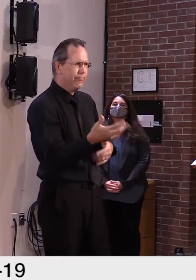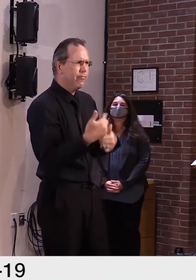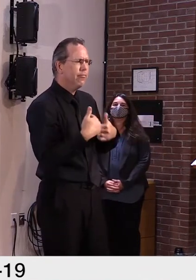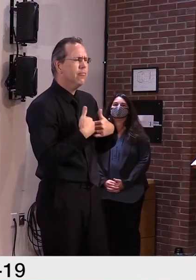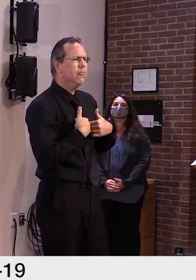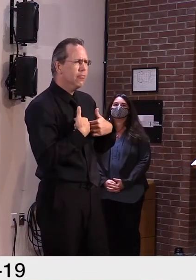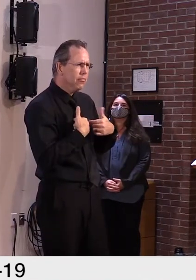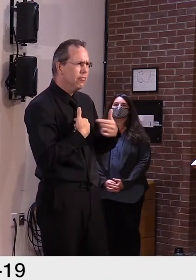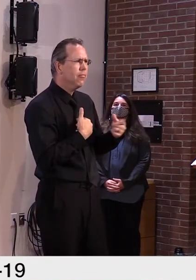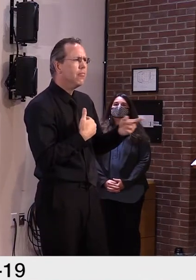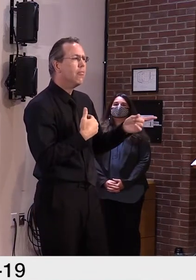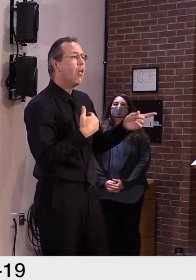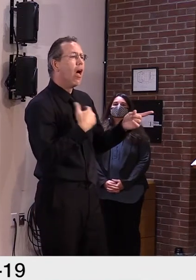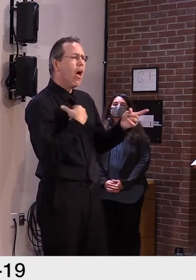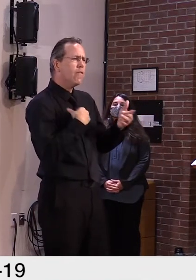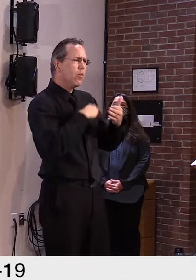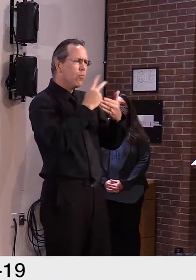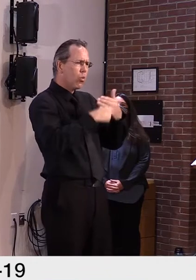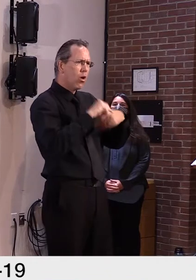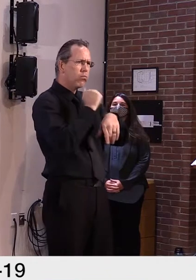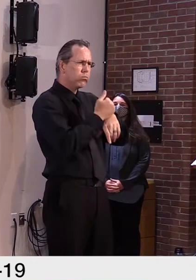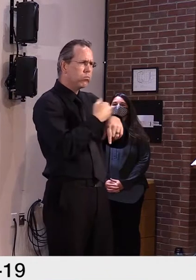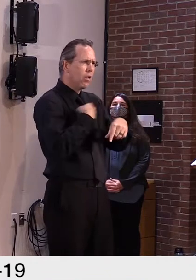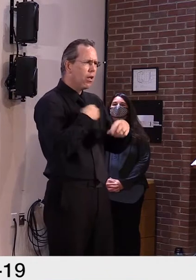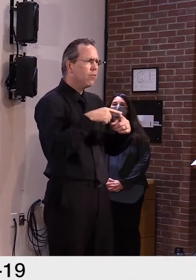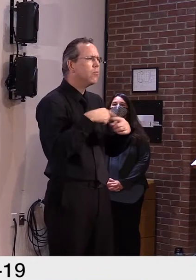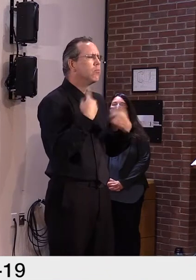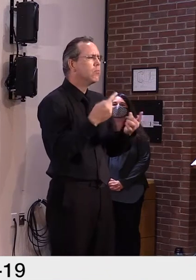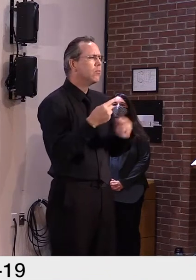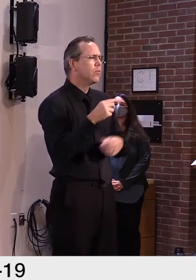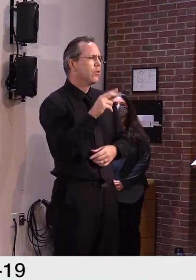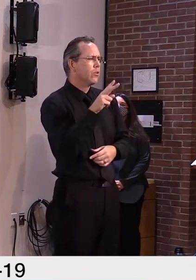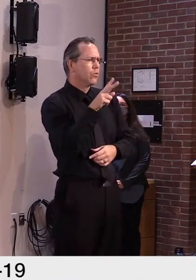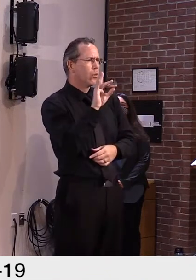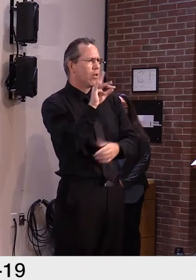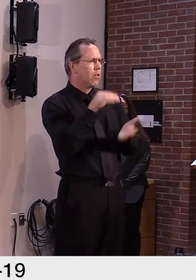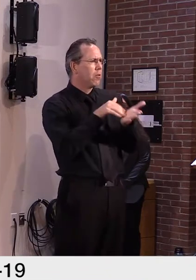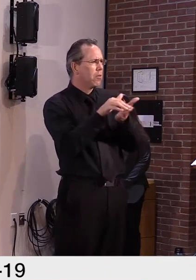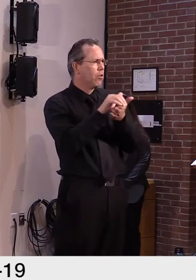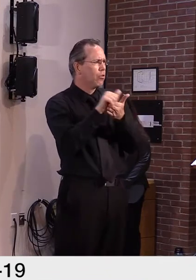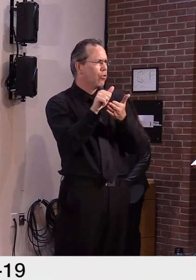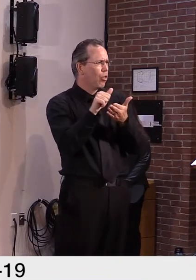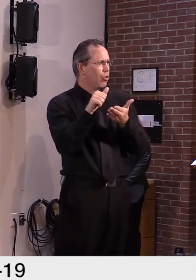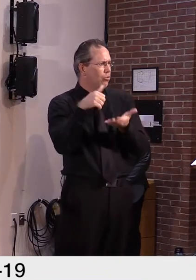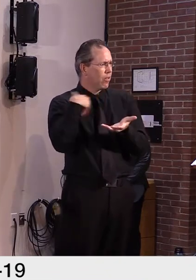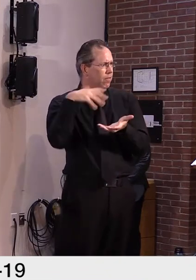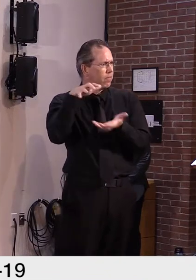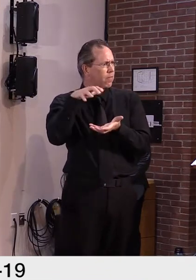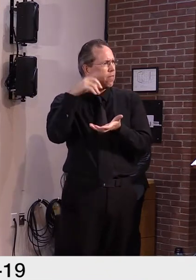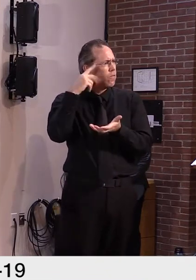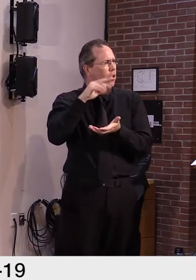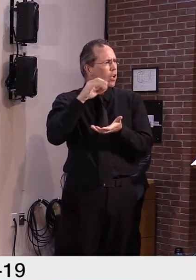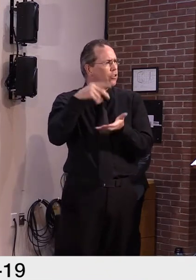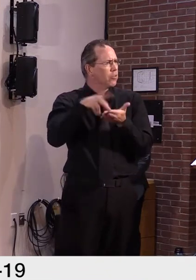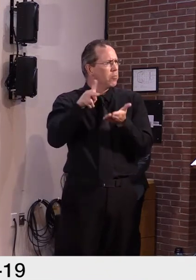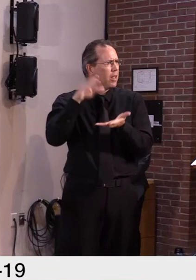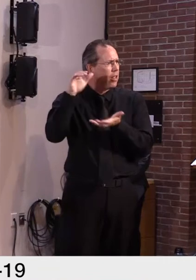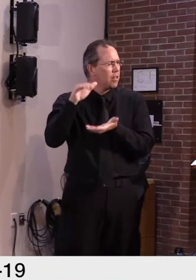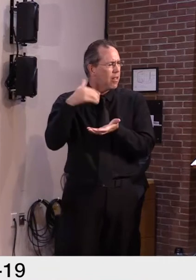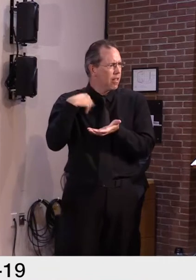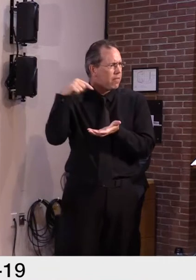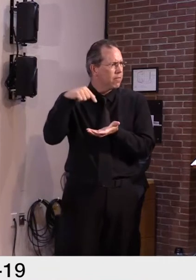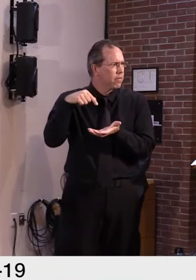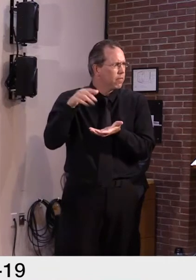pay program as of today. And this was a few days ago, so I think it's probably